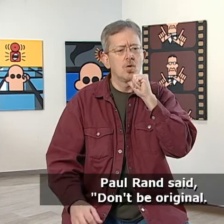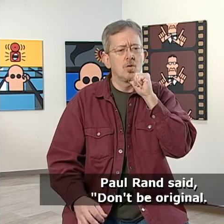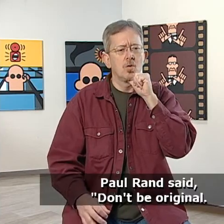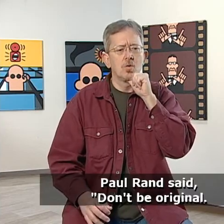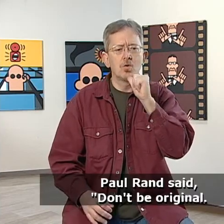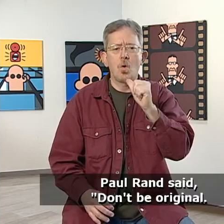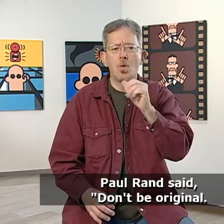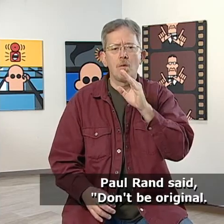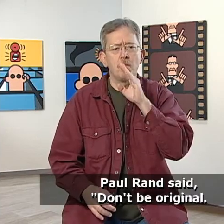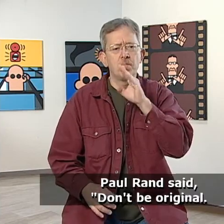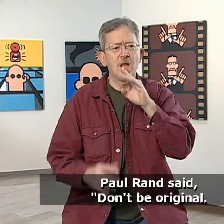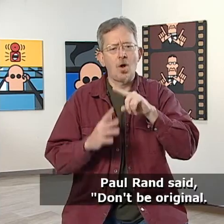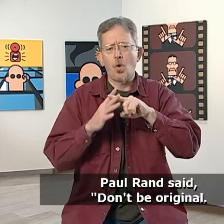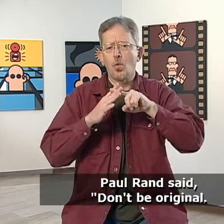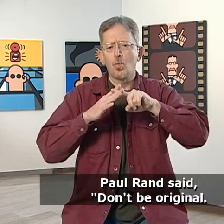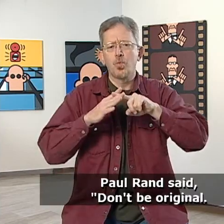Paul Rand said,